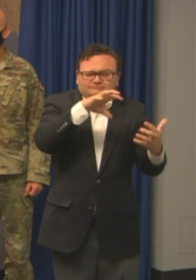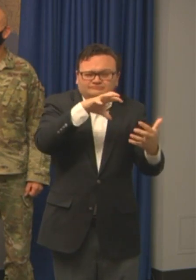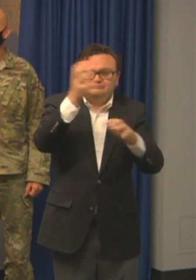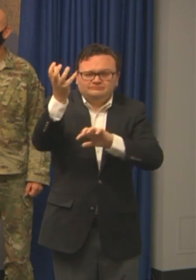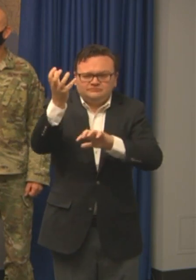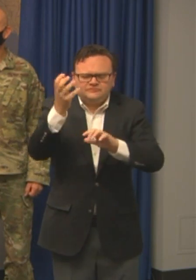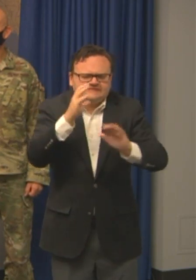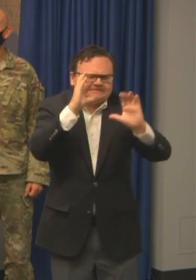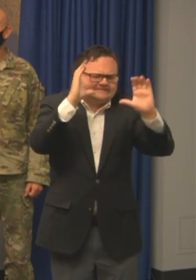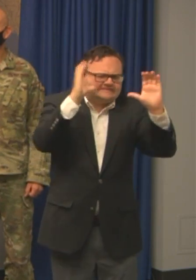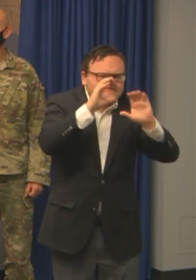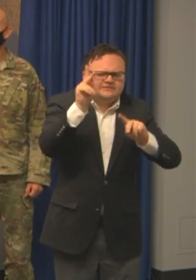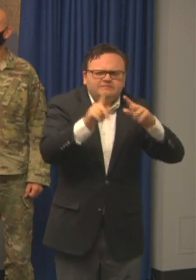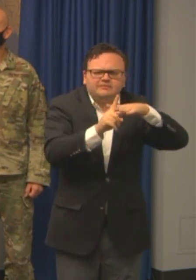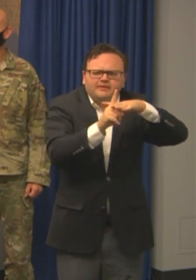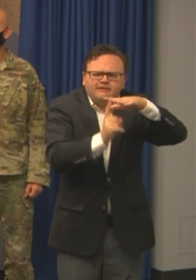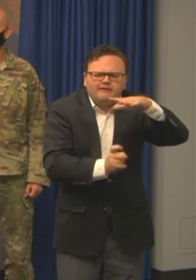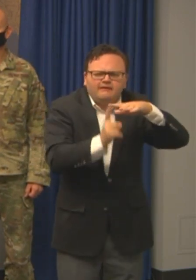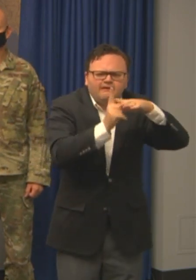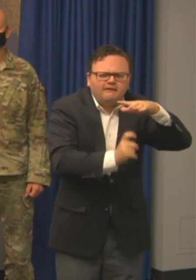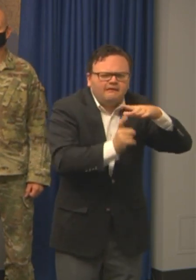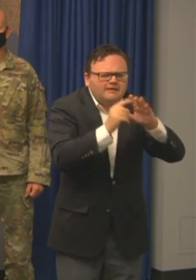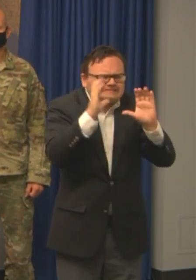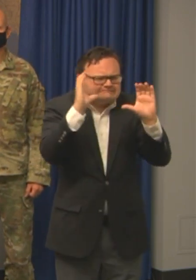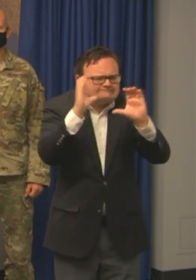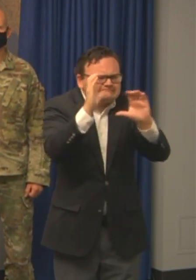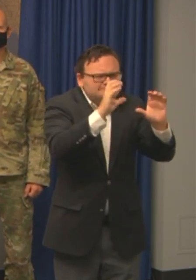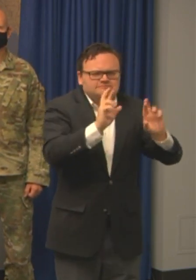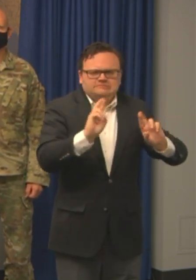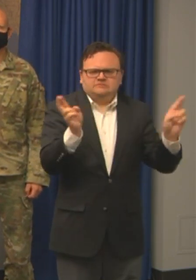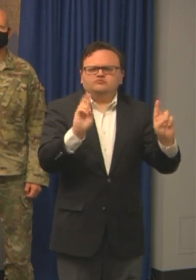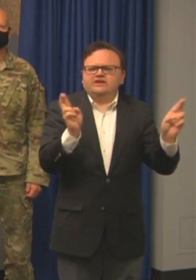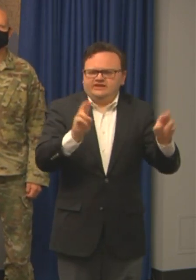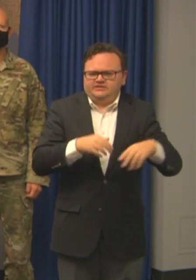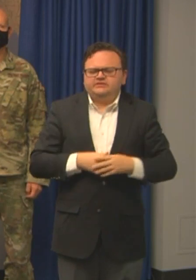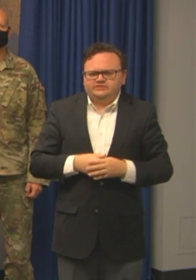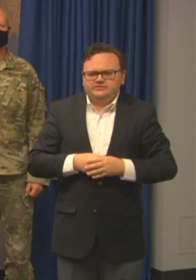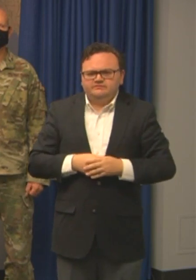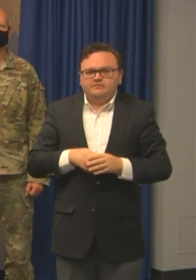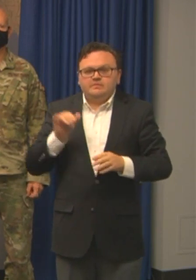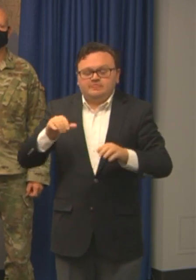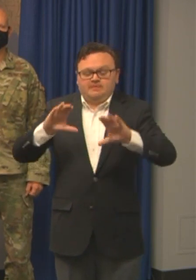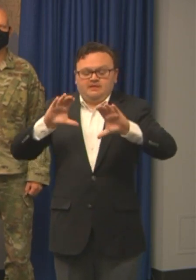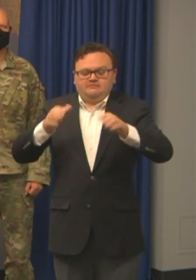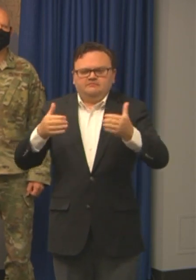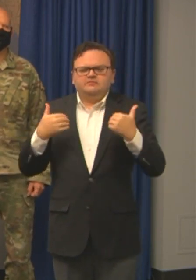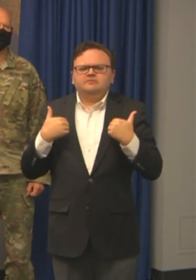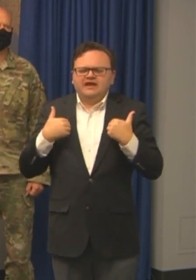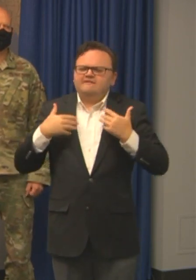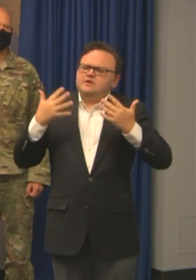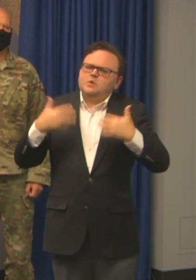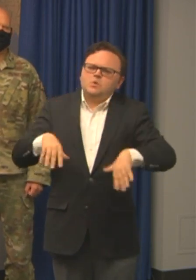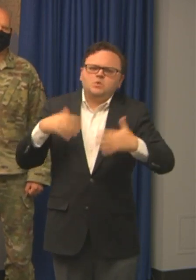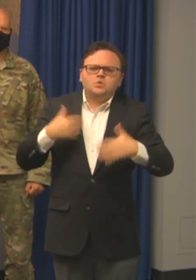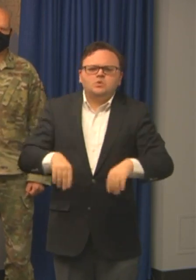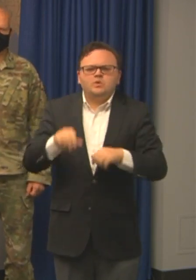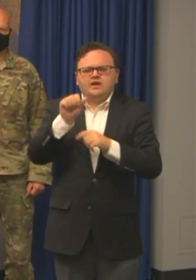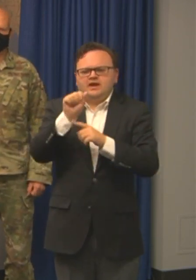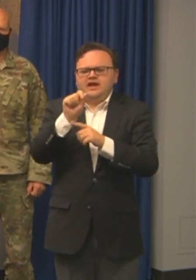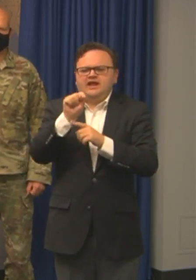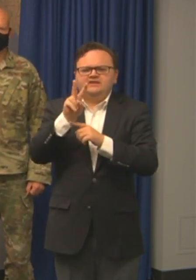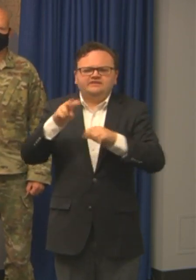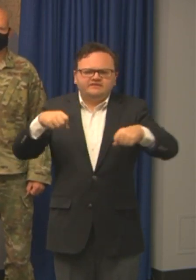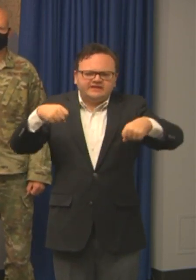urban search and rescue teams if that were to be necessary. These groups have a lot of capacity. These all-terrain vehicles,